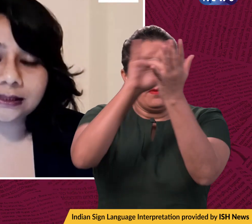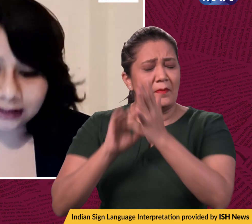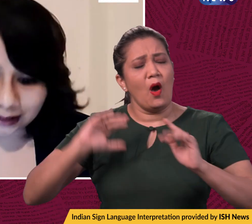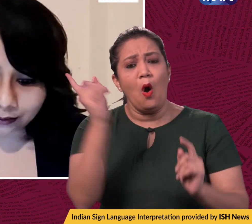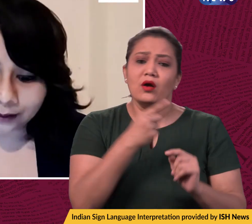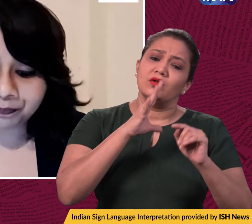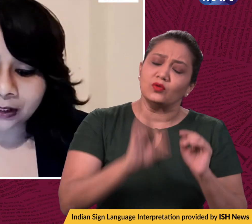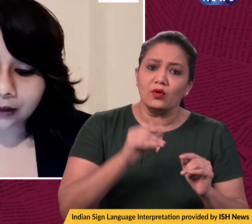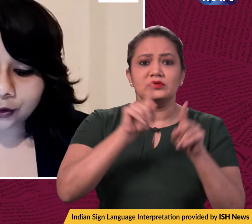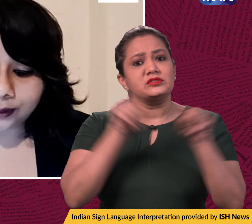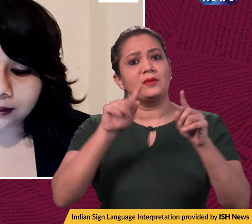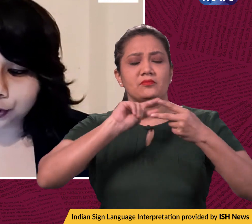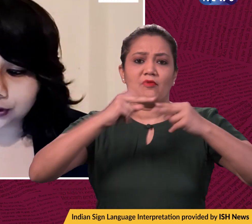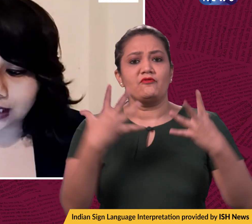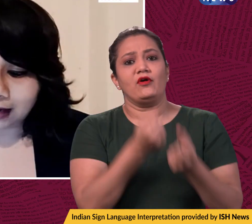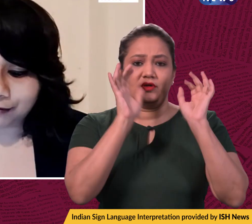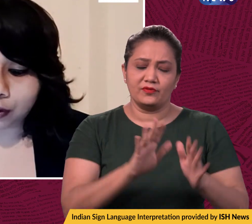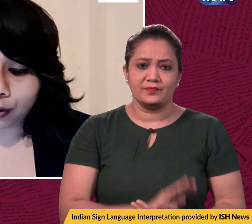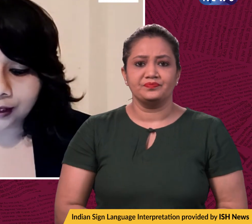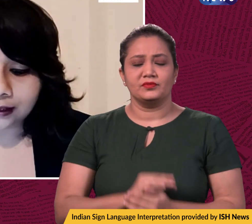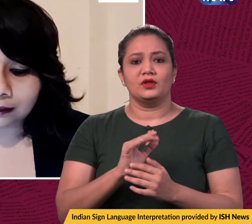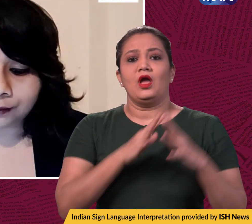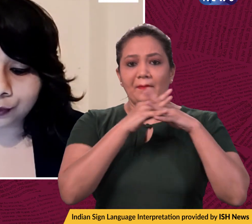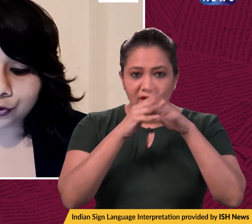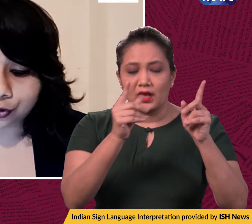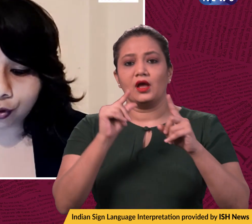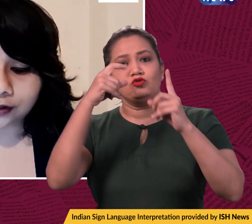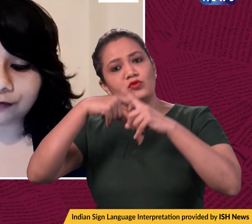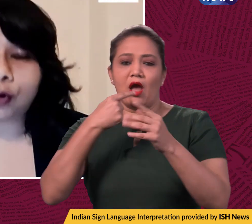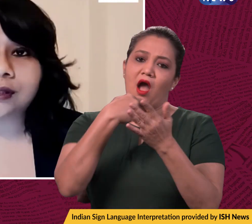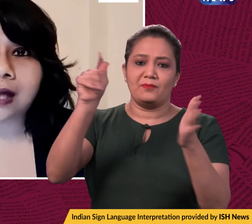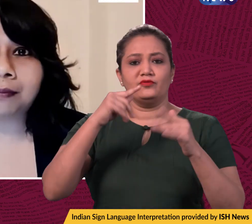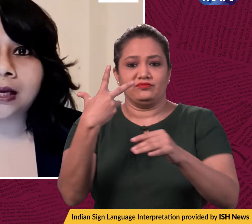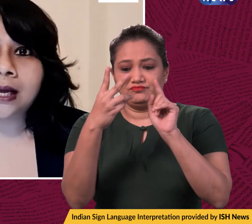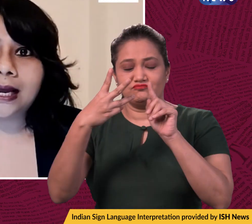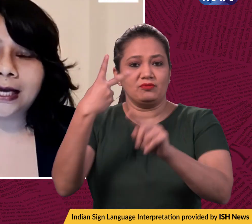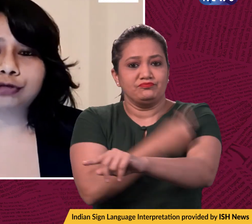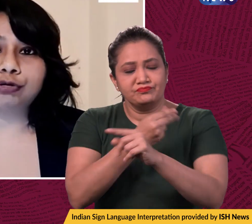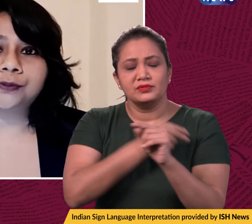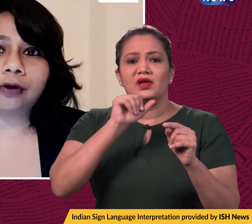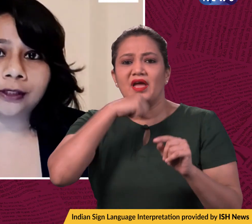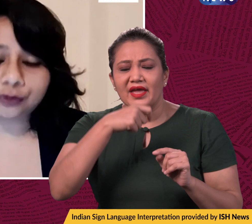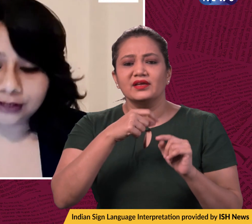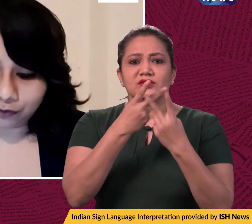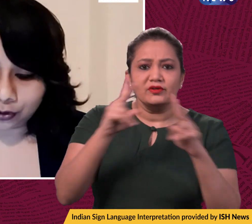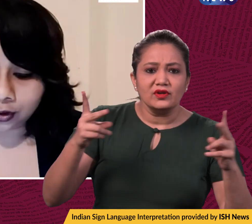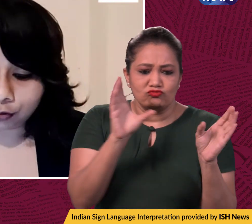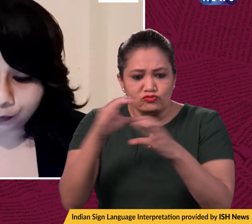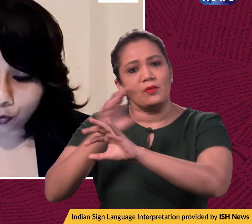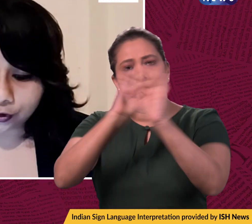detected. Now, the US and Britain have already cleared booster shots for some age groups according to several reports.